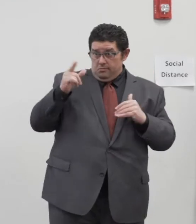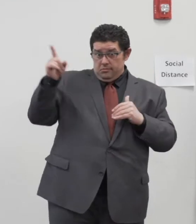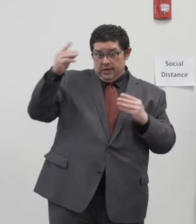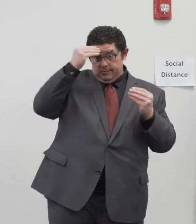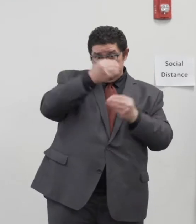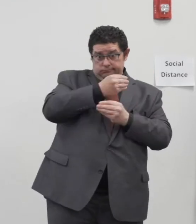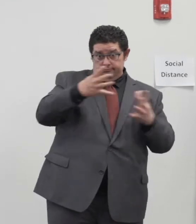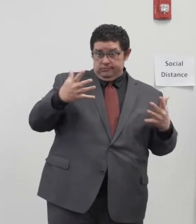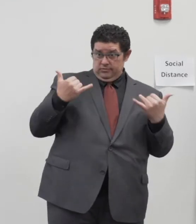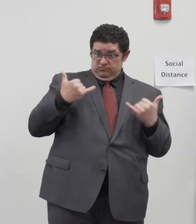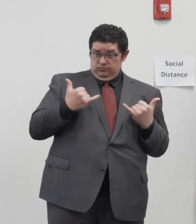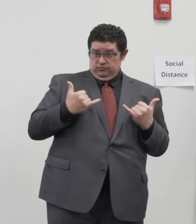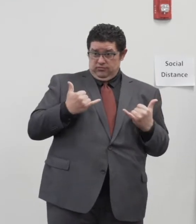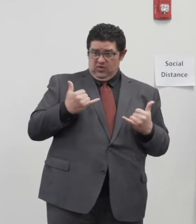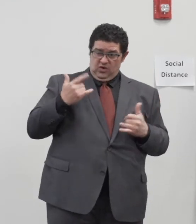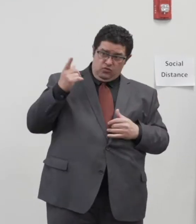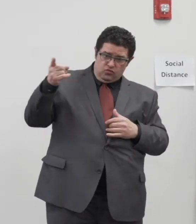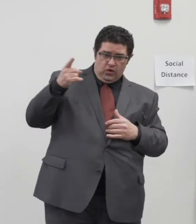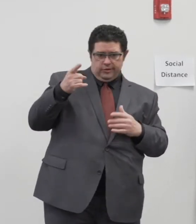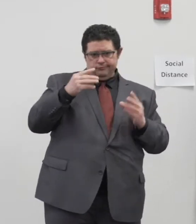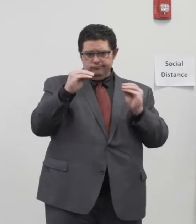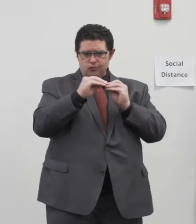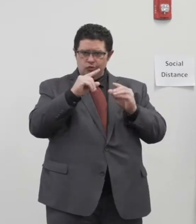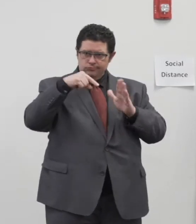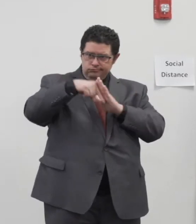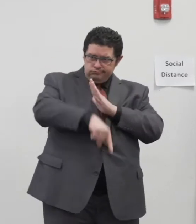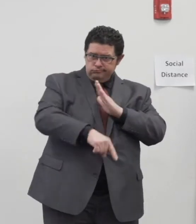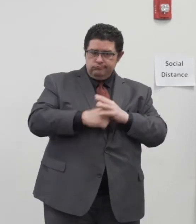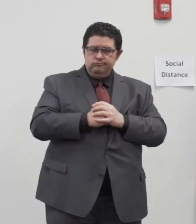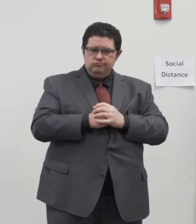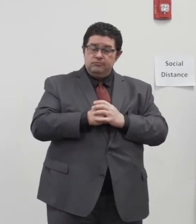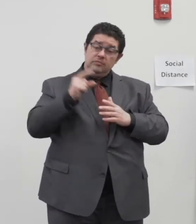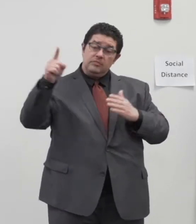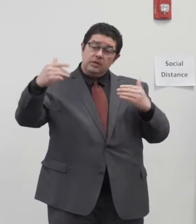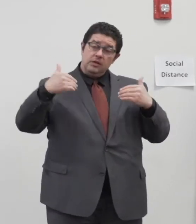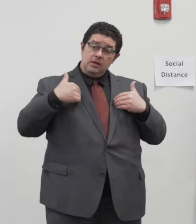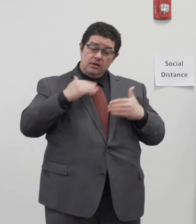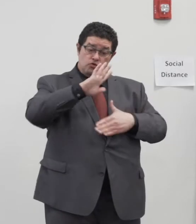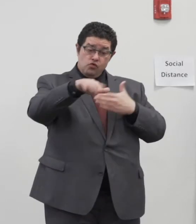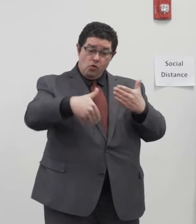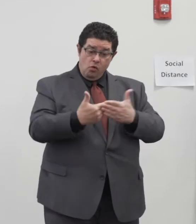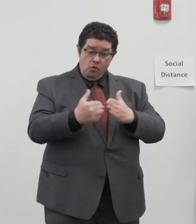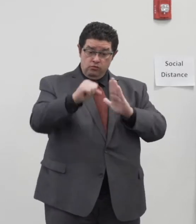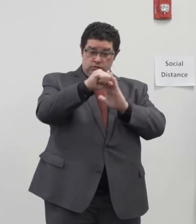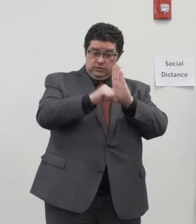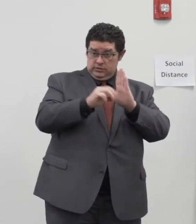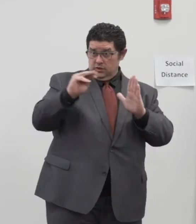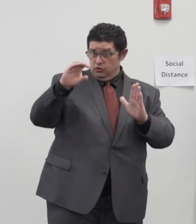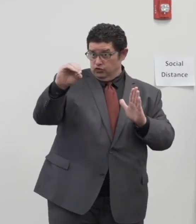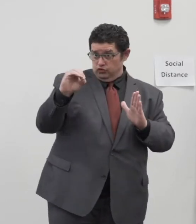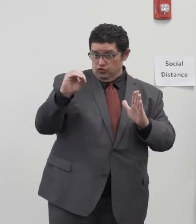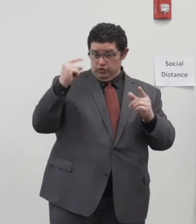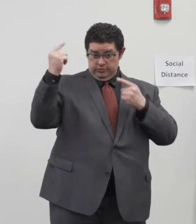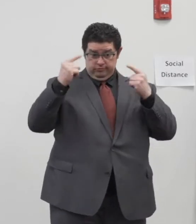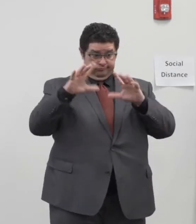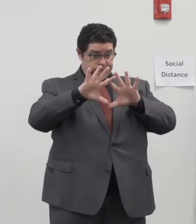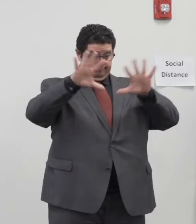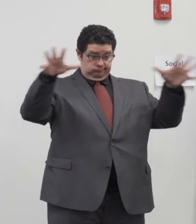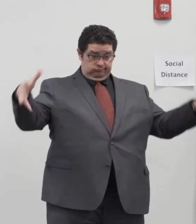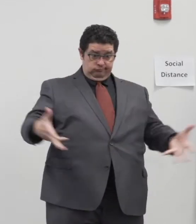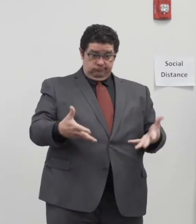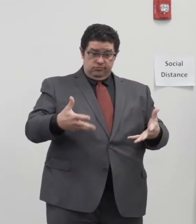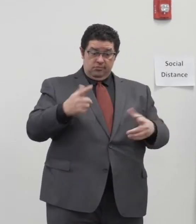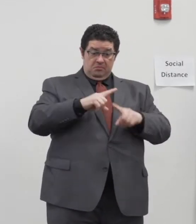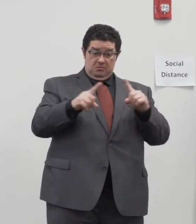like. He has the contacts of the entire state in mind when he makes his decisions. I don't believe that St. Louis County